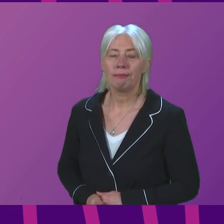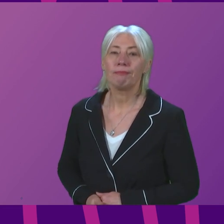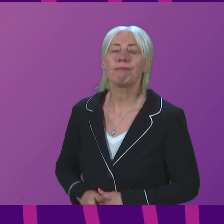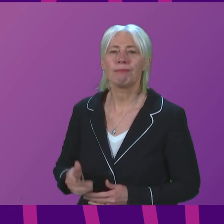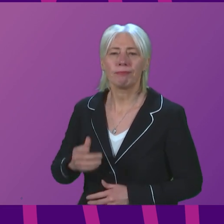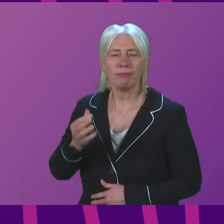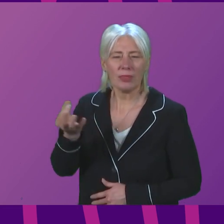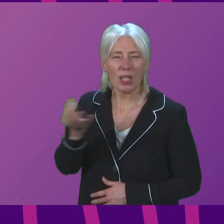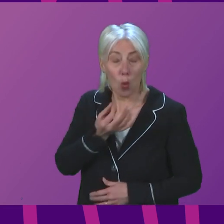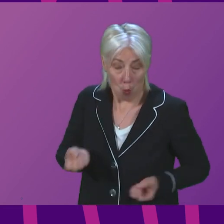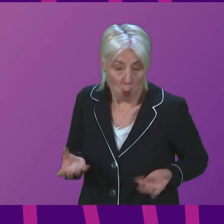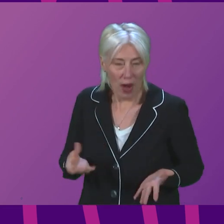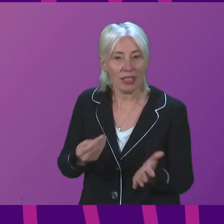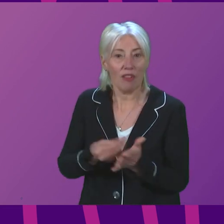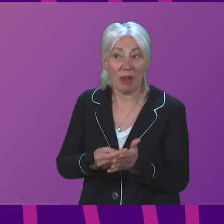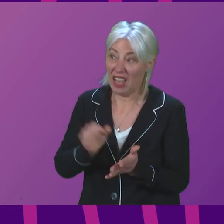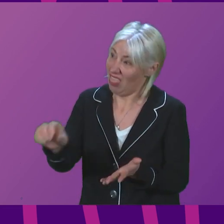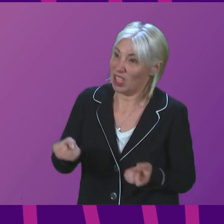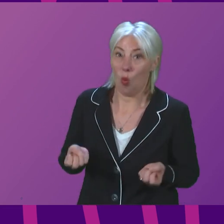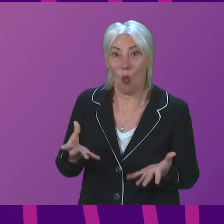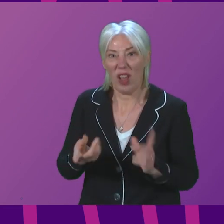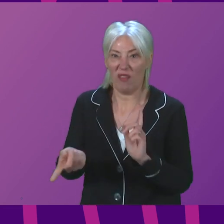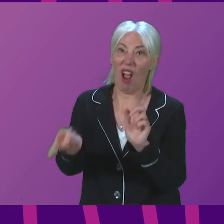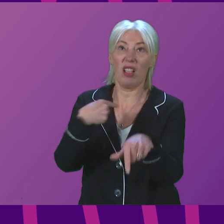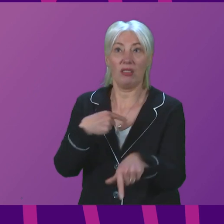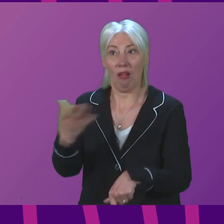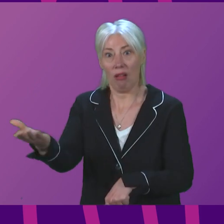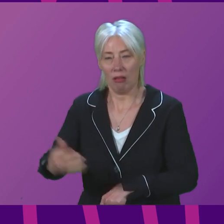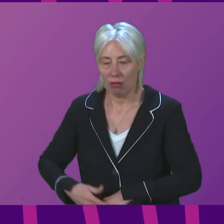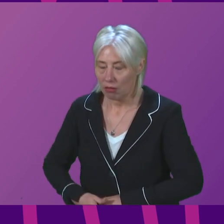Asking about wasting money, that's a waste of an answer from the First Minister right there.